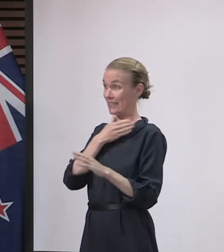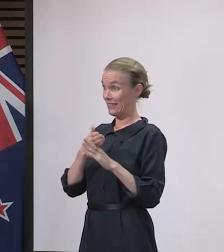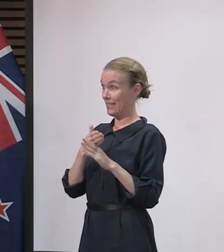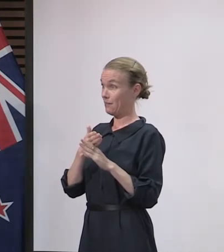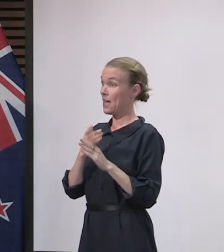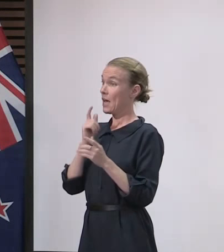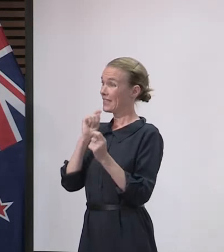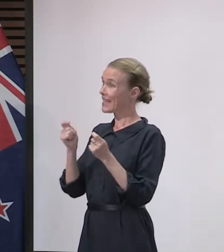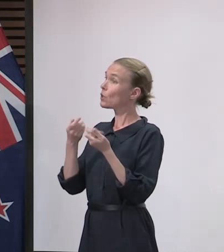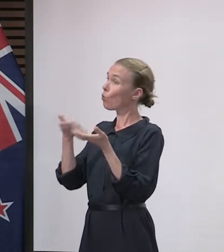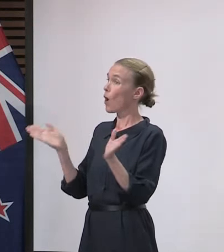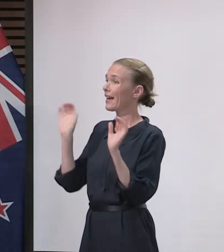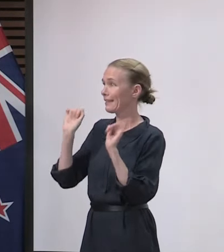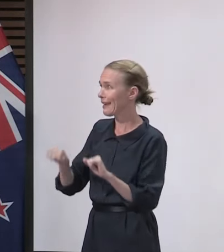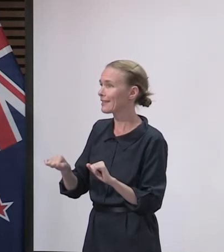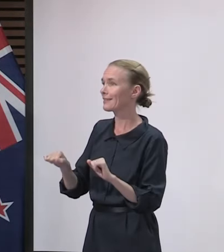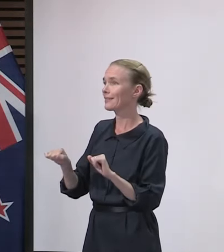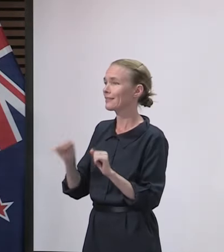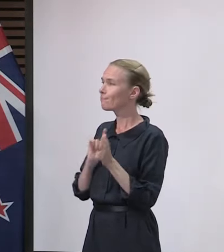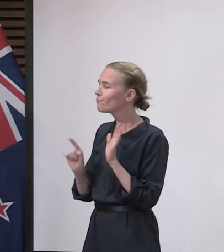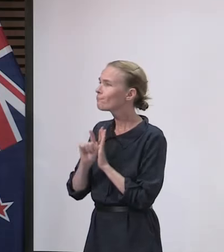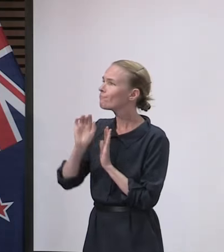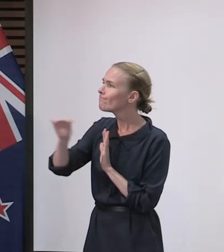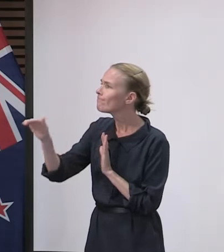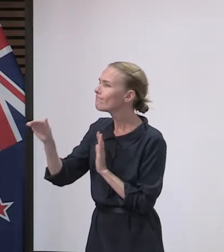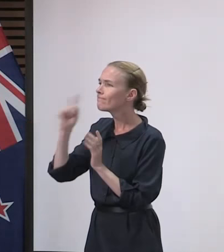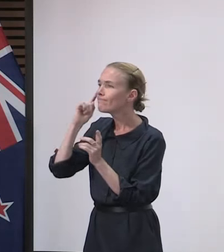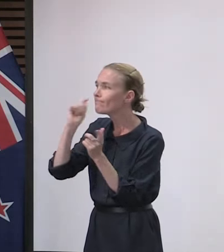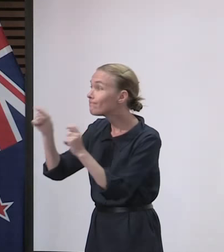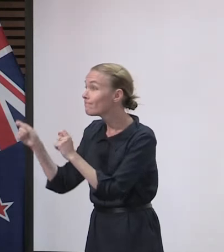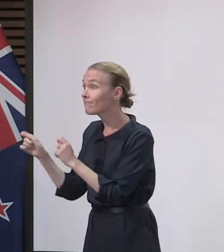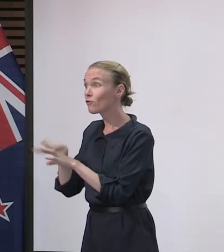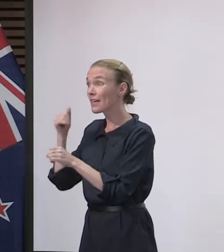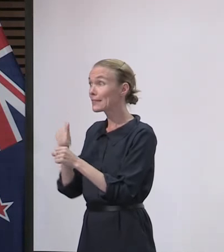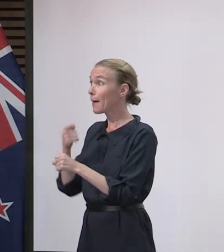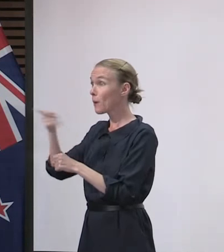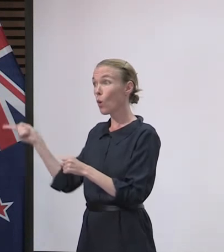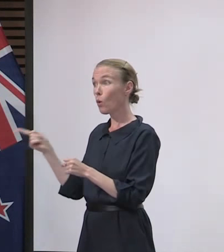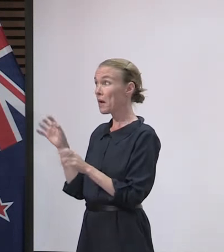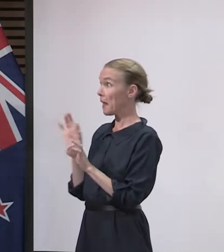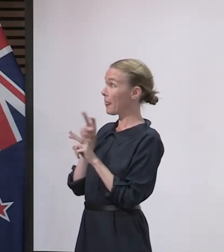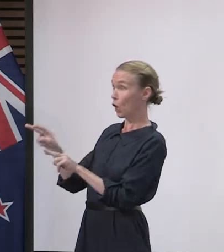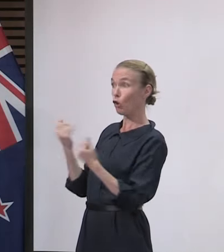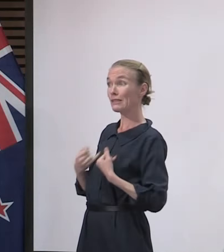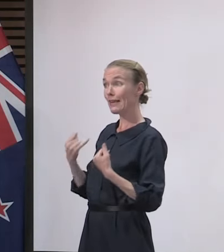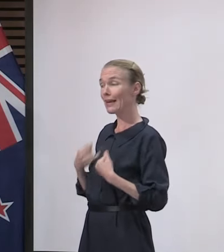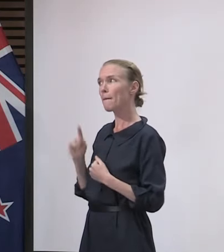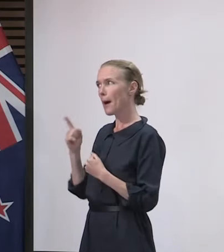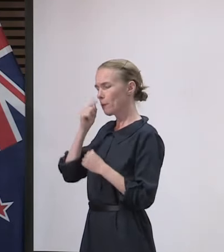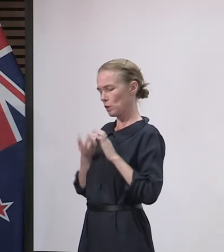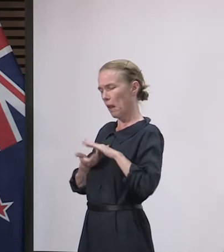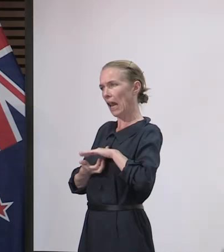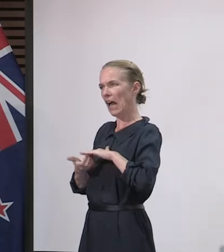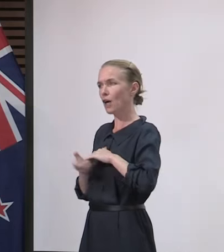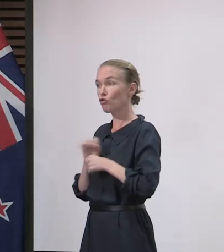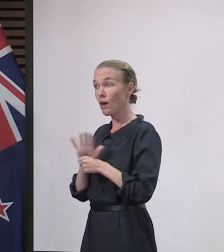testing widely in the community to see if there is asymptomatic infection out there or people who may have been infected